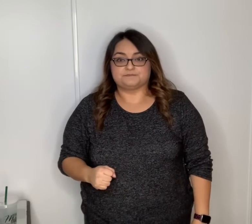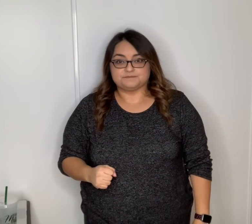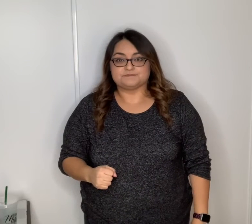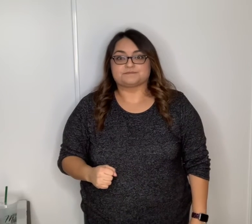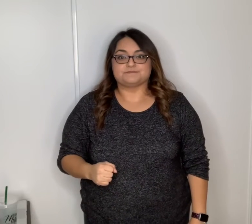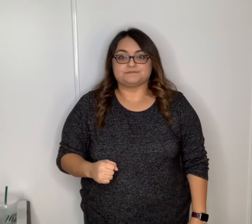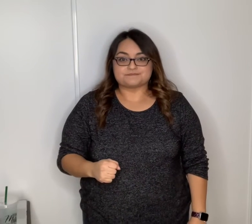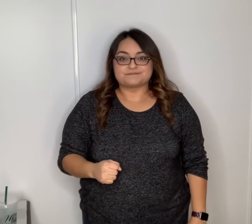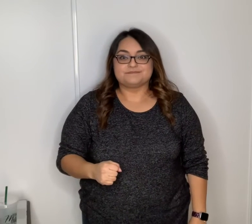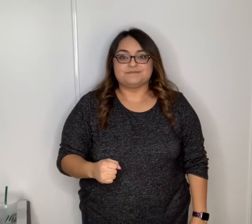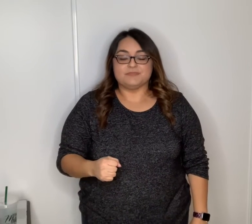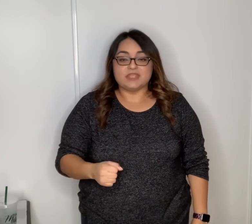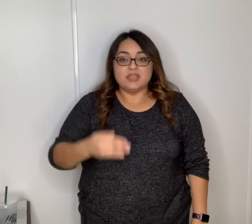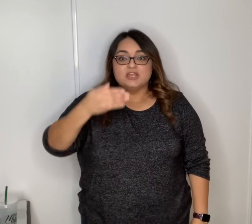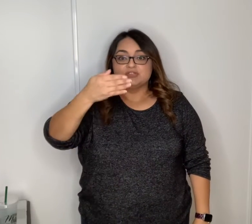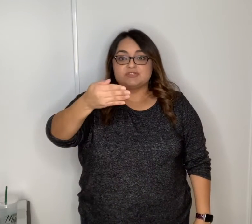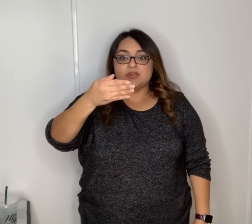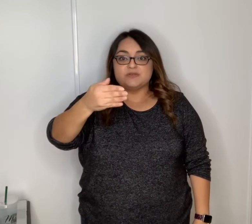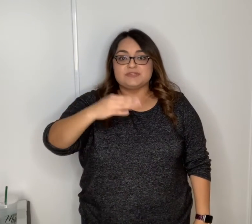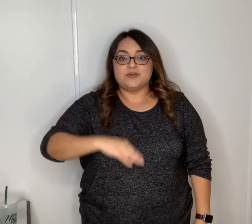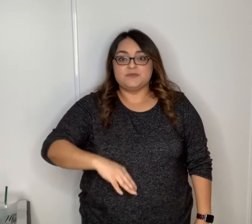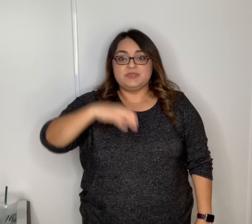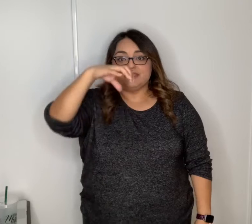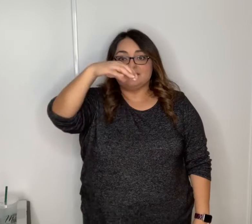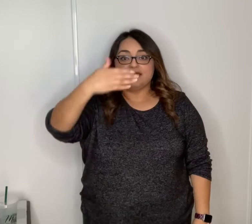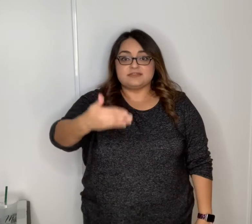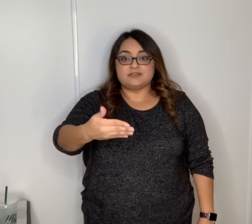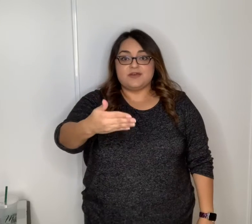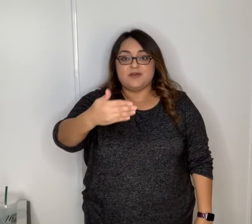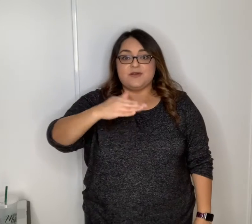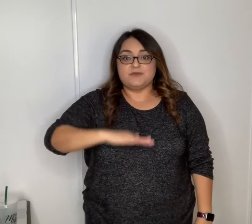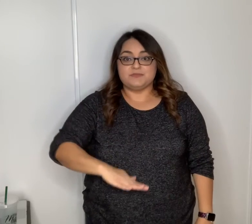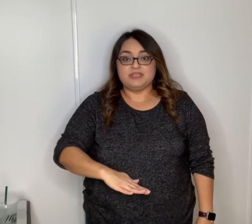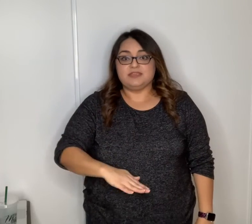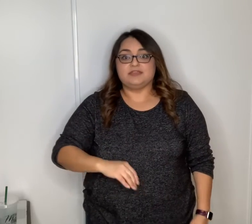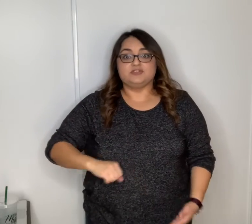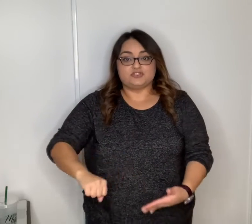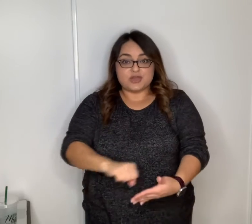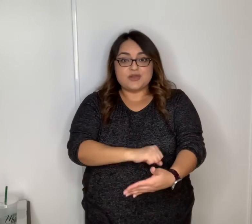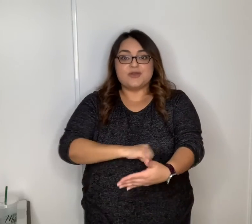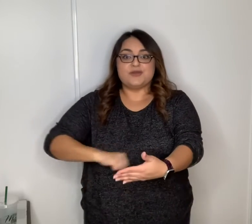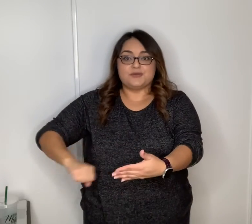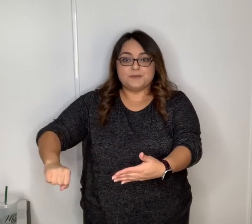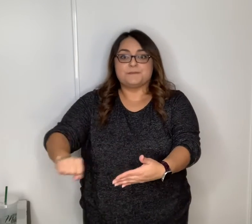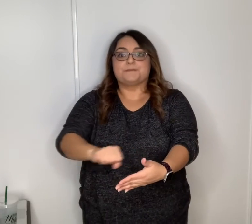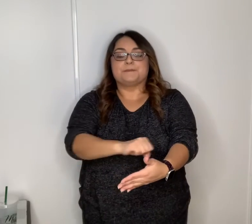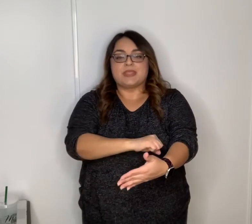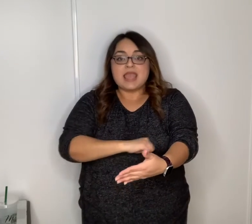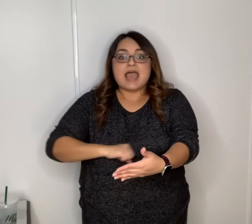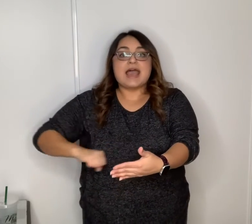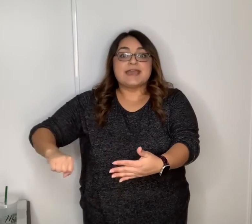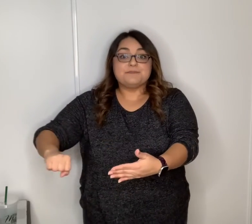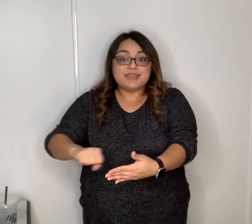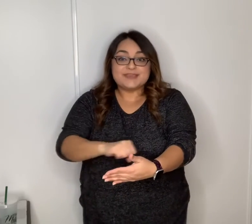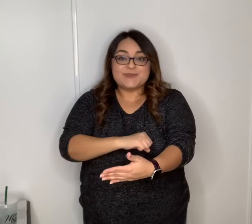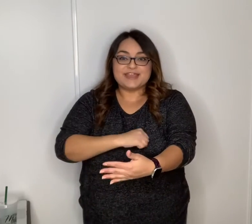me la so me i make my